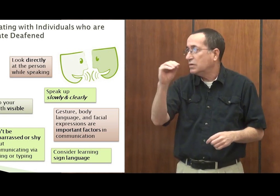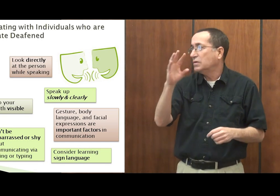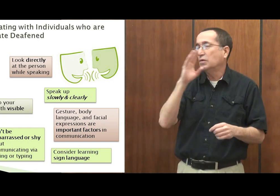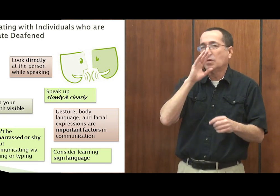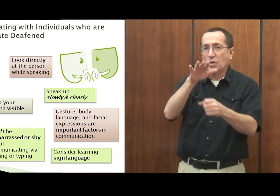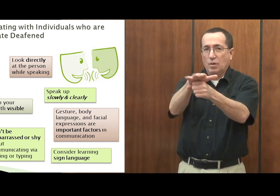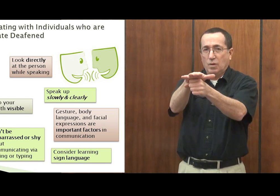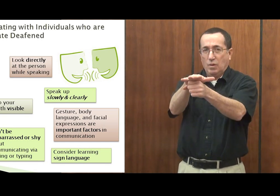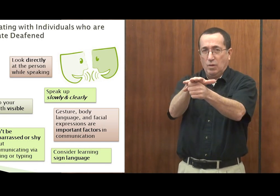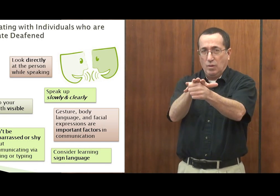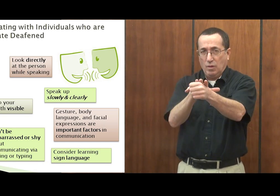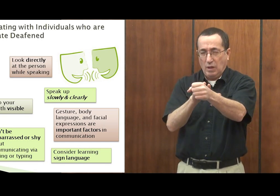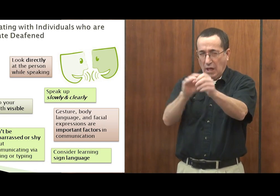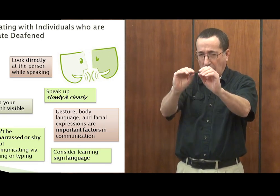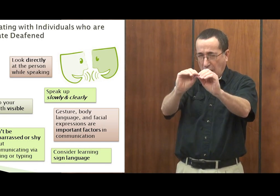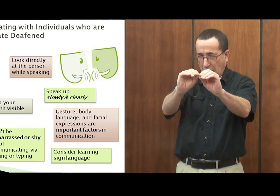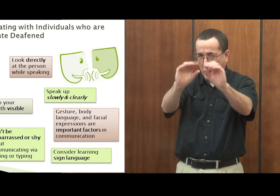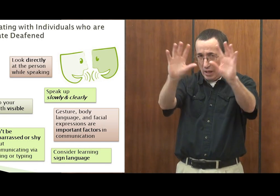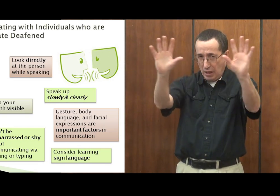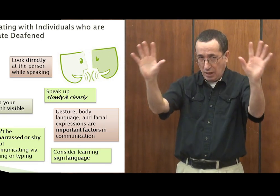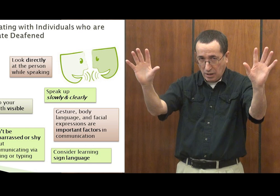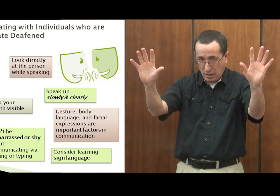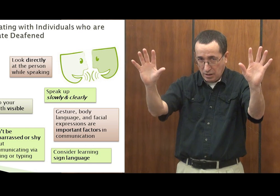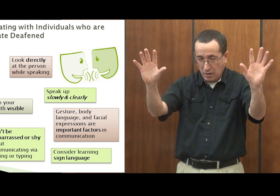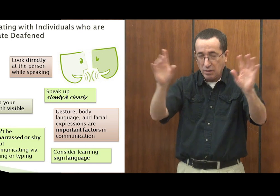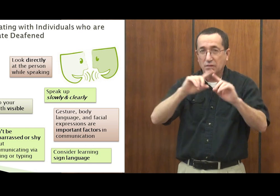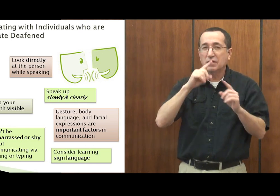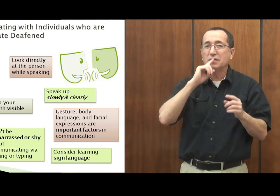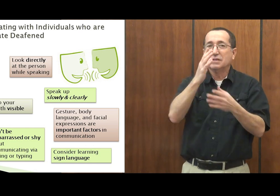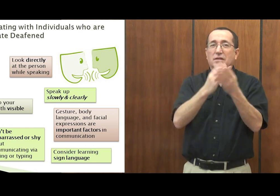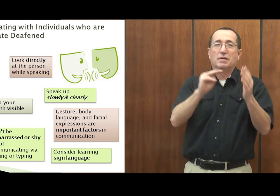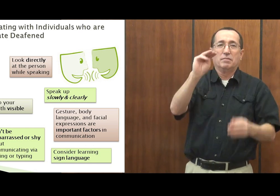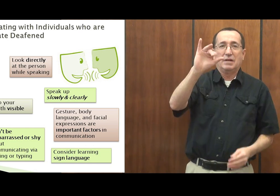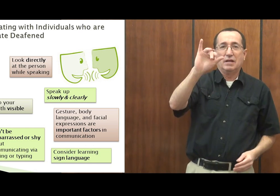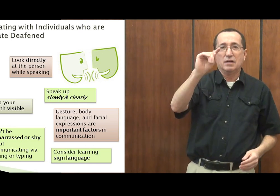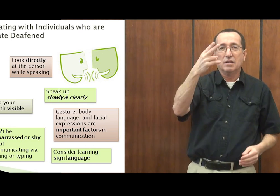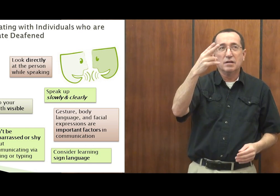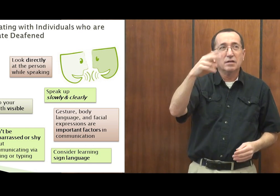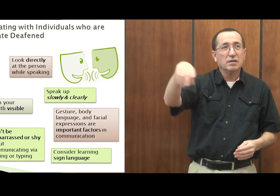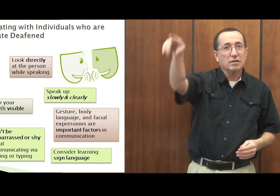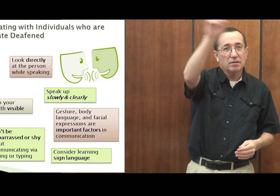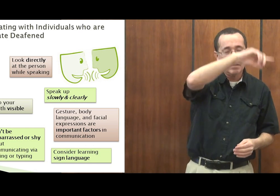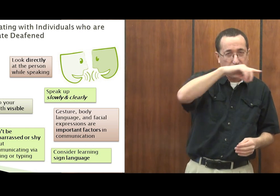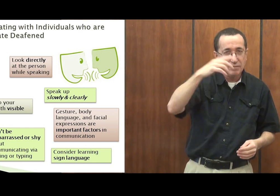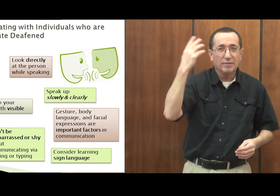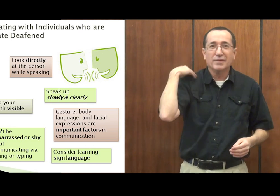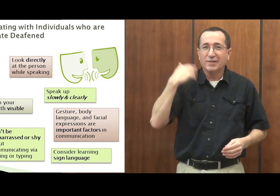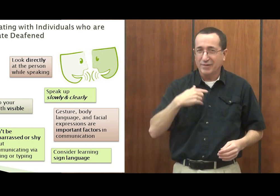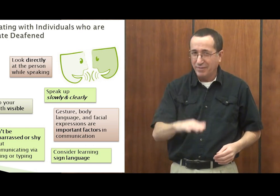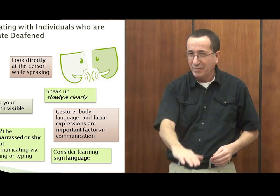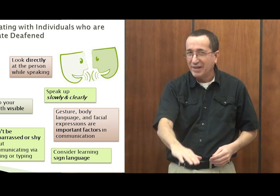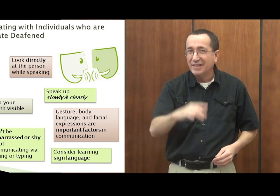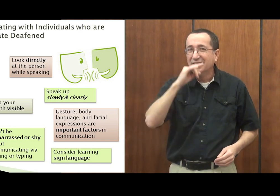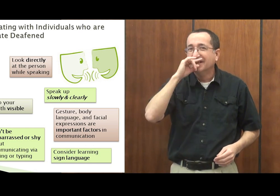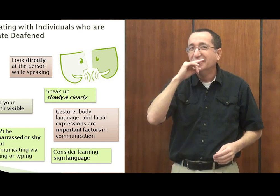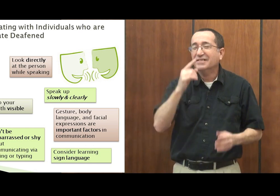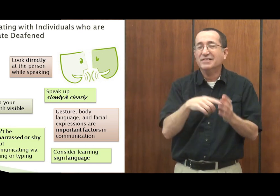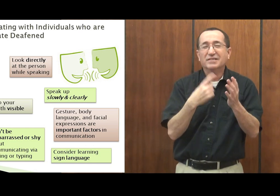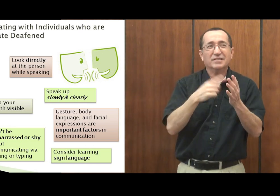Talk clearly. Speak slowly. Speak slowly. There's a myth out there. When I was a little kid, it